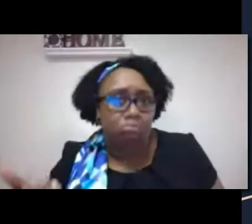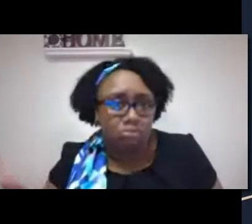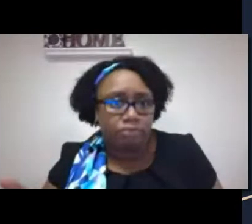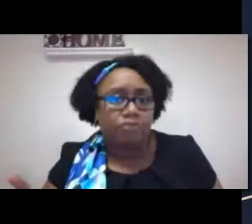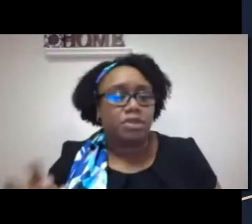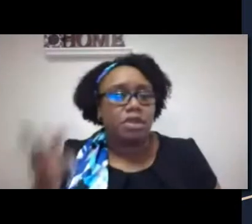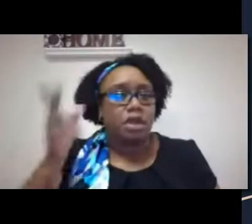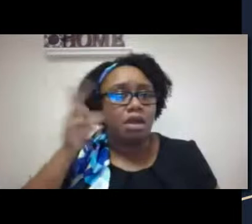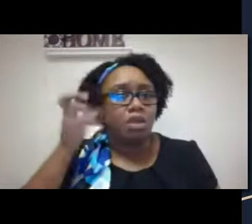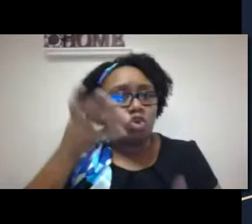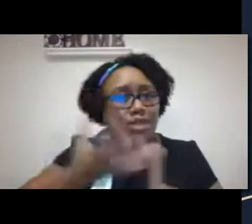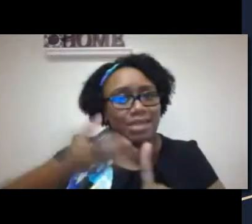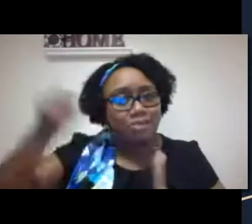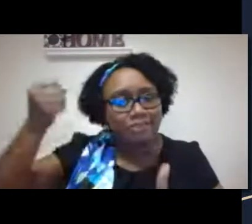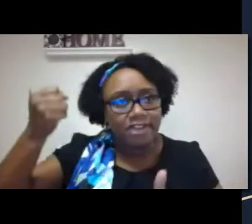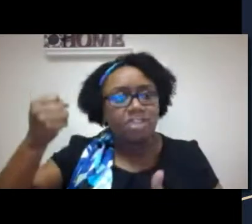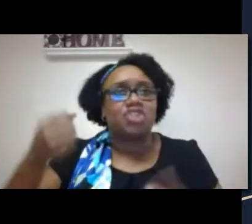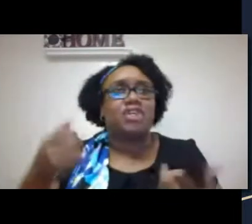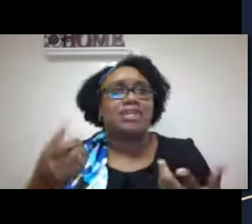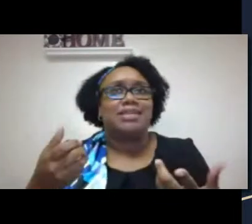a thing in the way it's free.